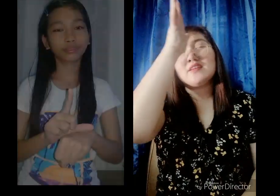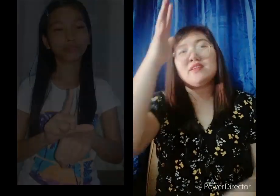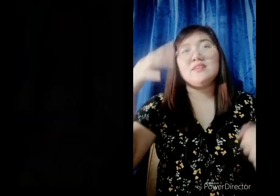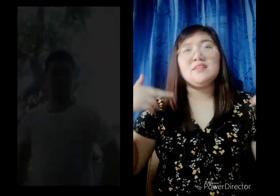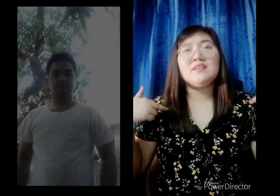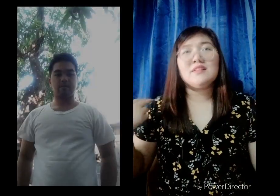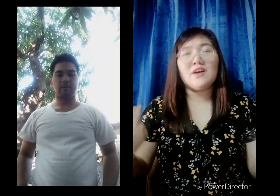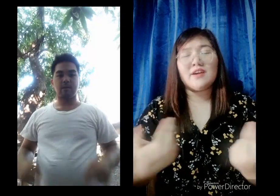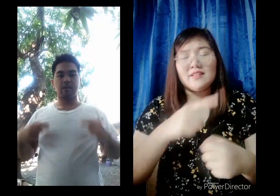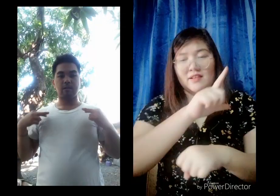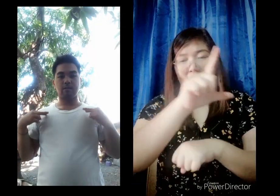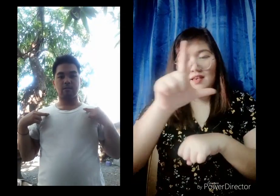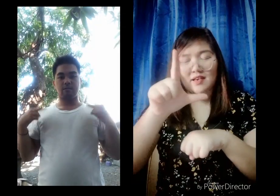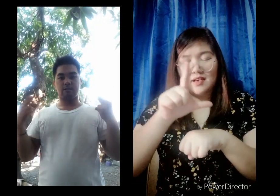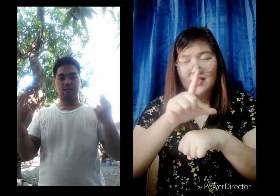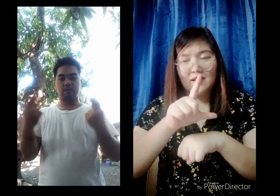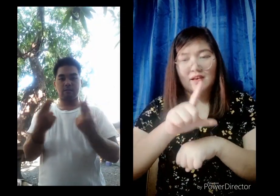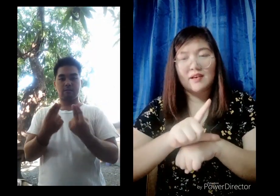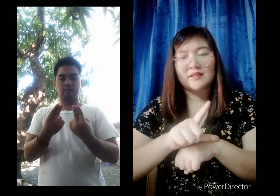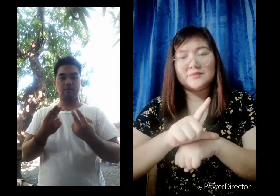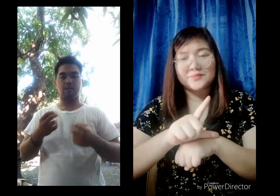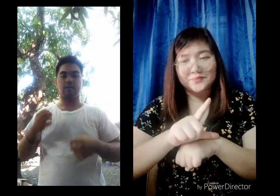heal our land